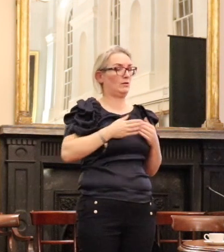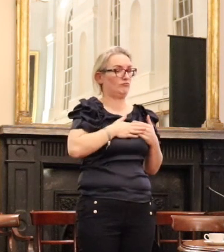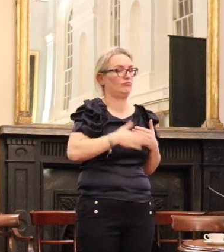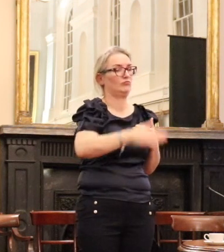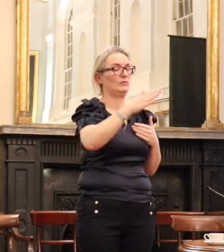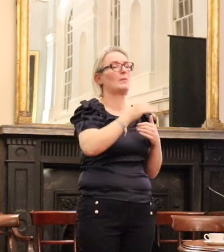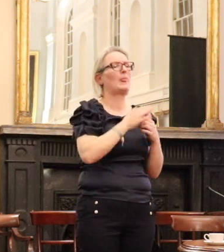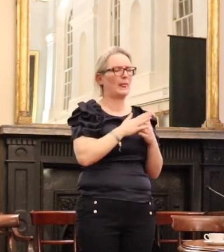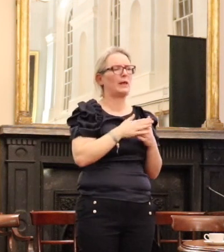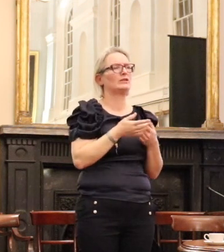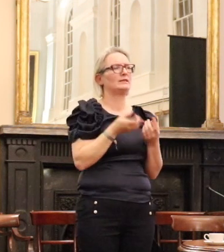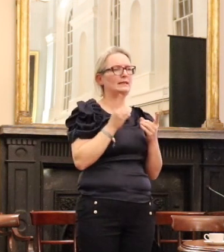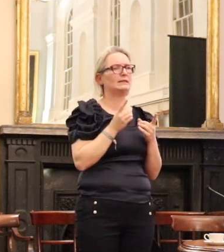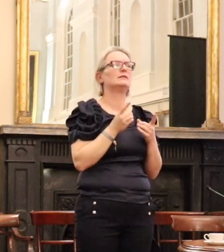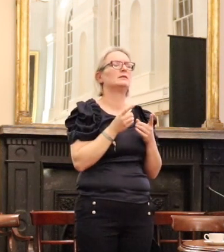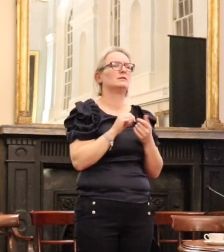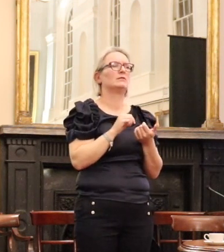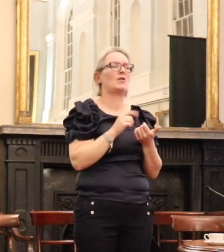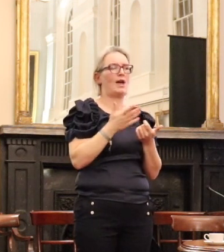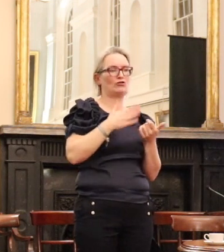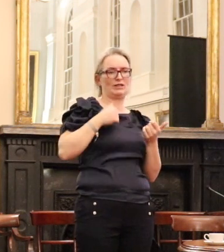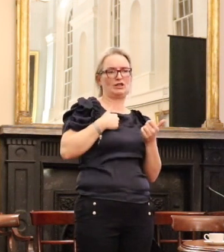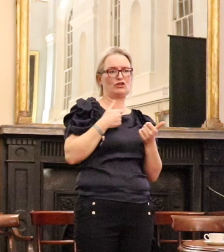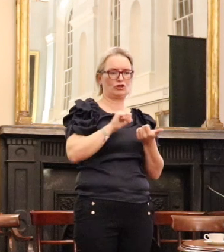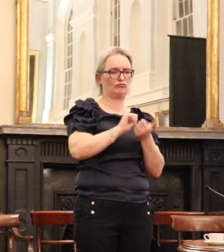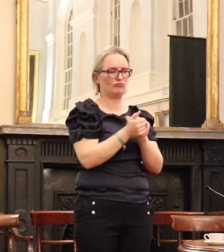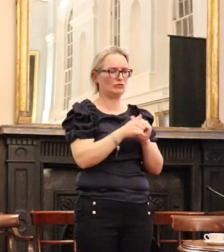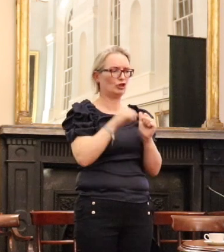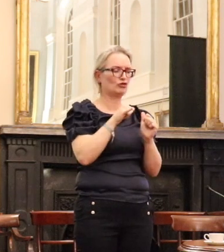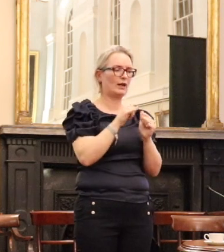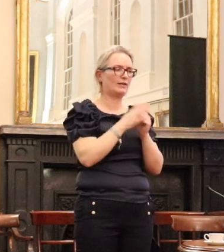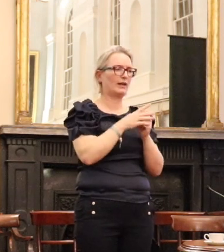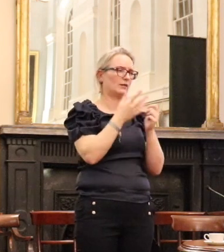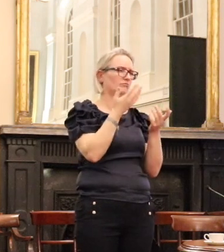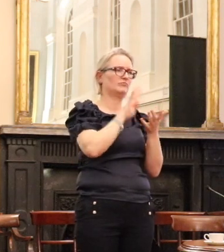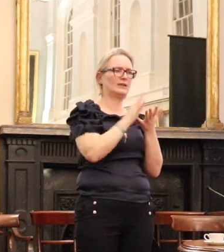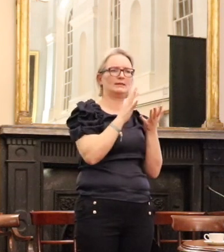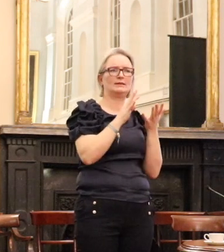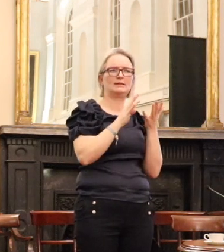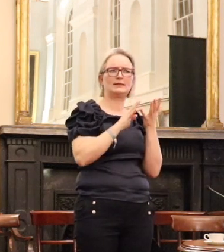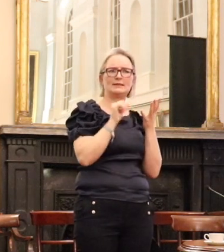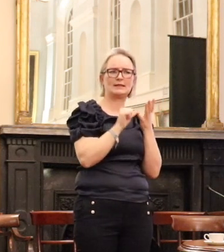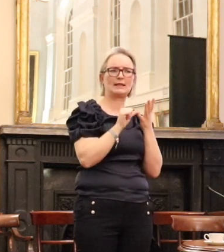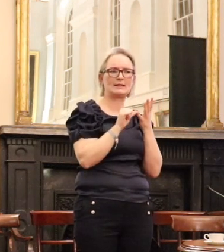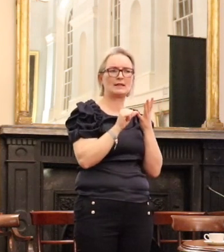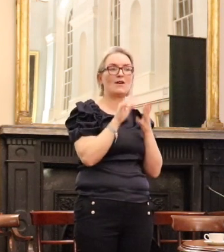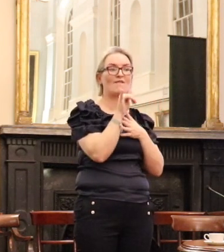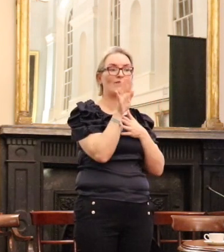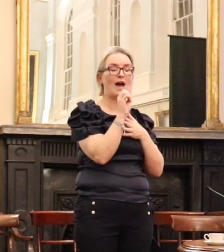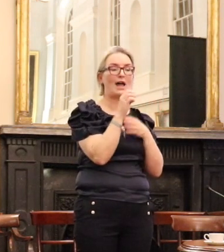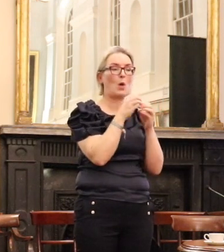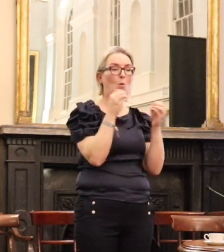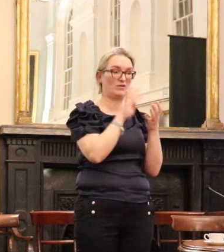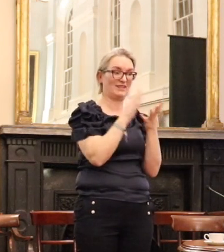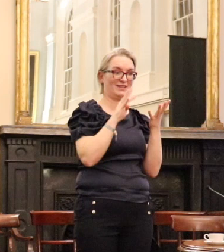underwent gender reassignment surgery we organised. She came to the flat in 1996 and the file was opened with the flat books in